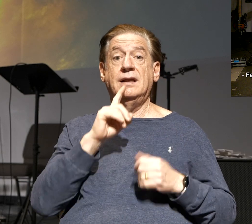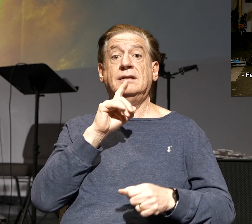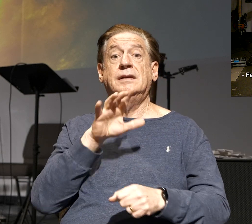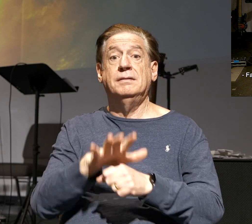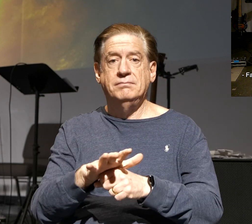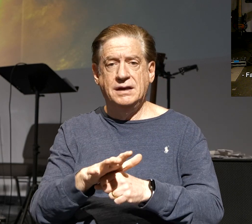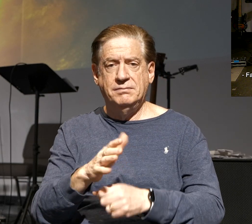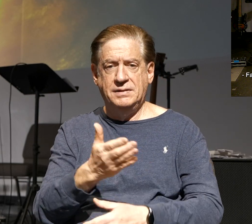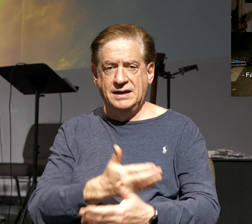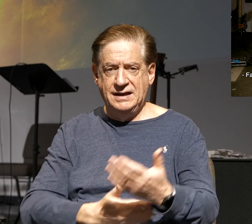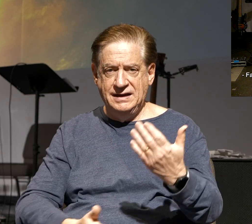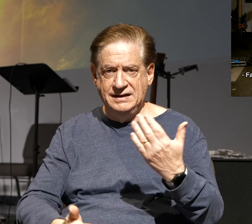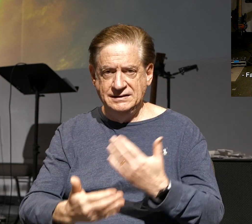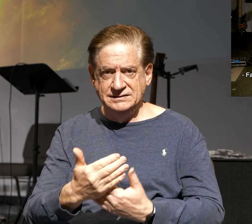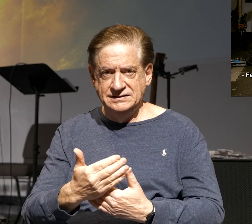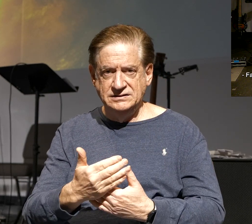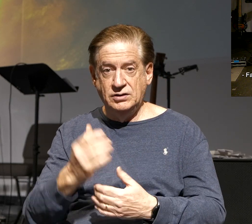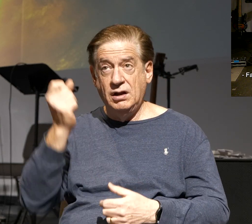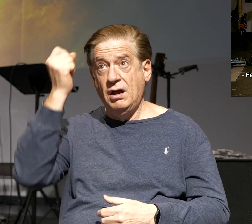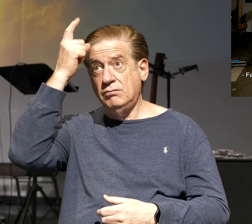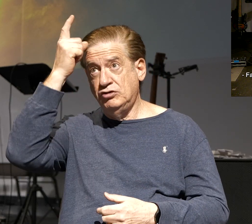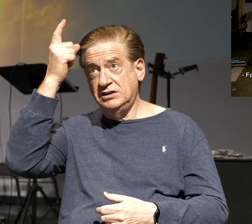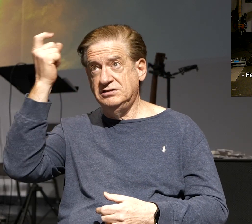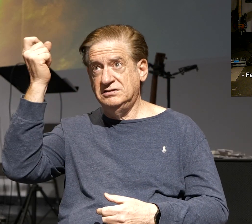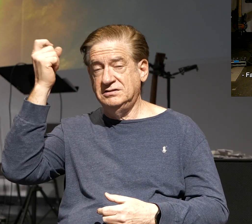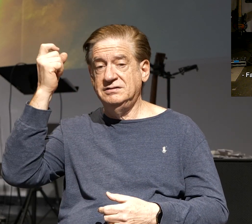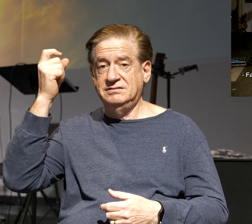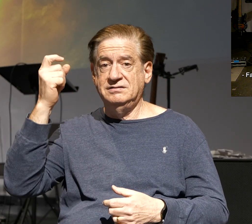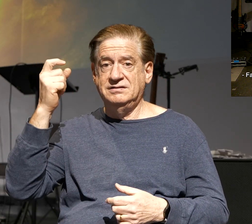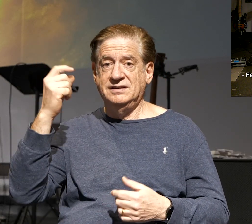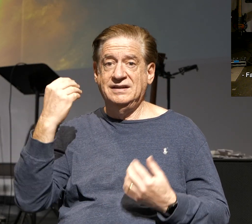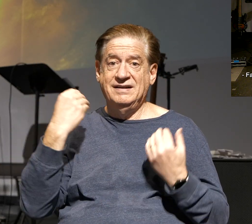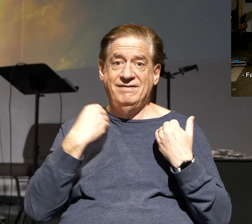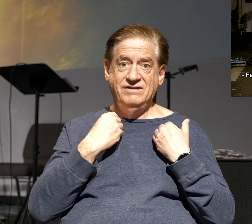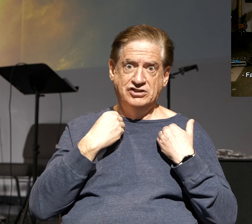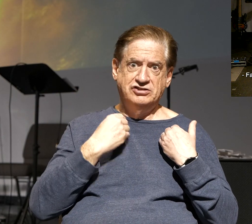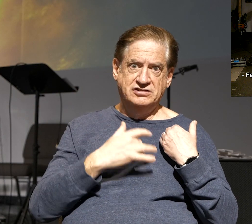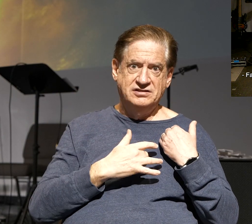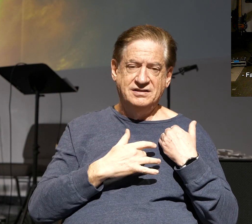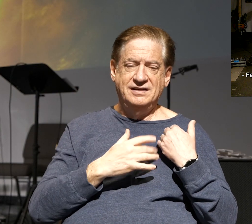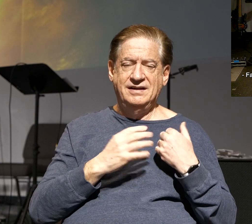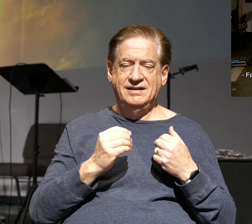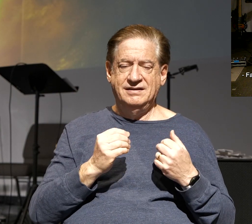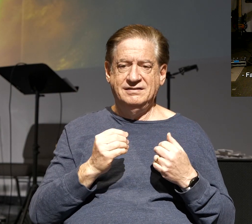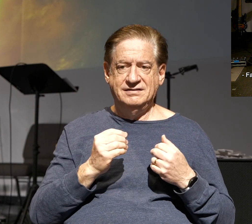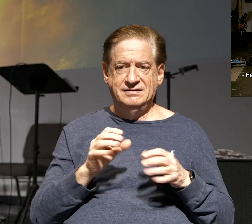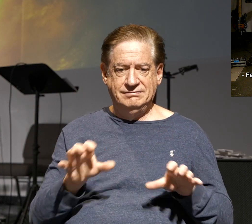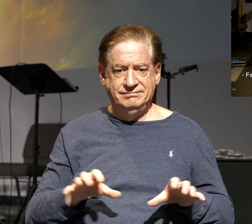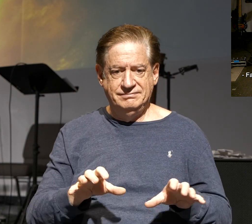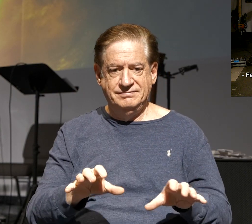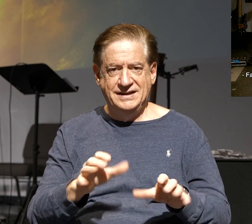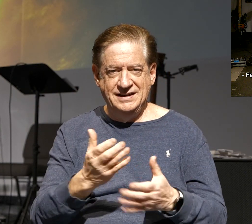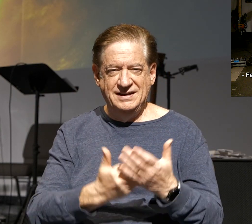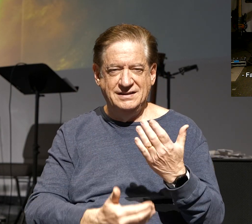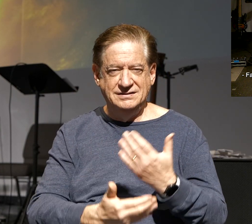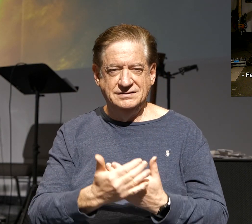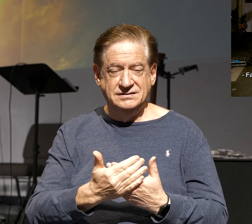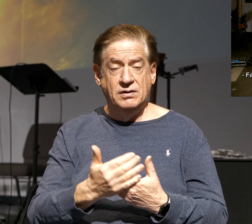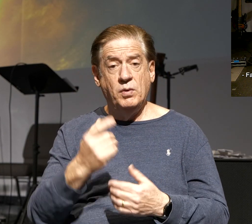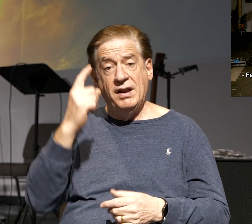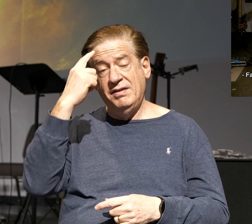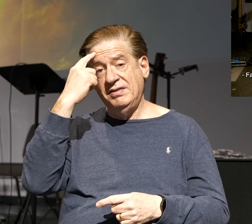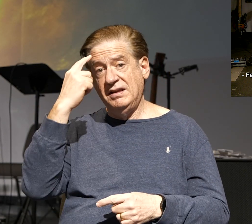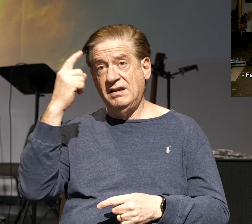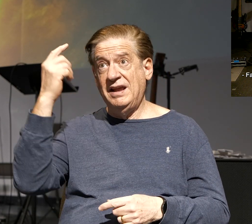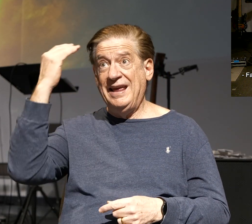So comprehension, conviction, commitment. So when you think of, here's an easy way to remember it. Just think, when I think of faith,